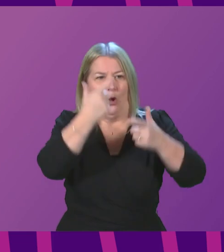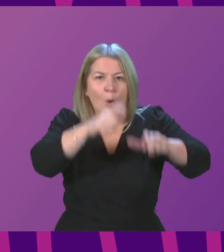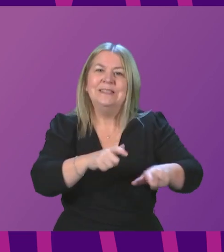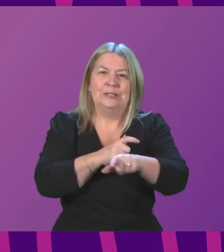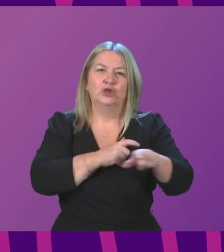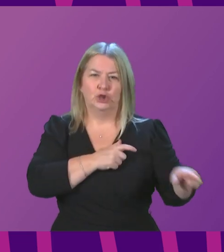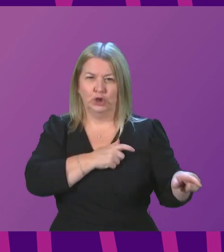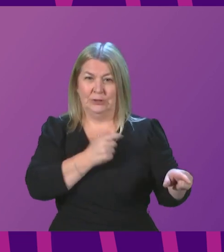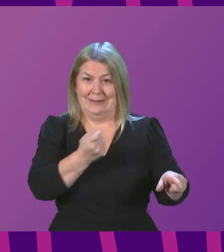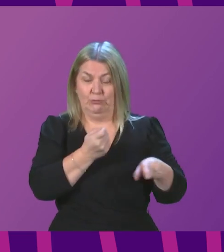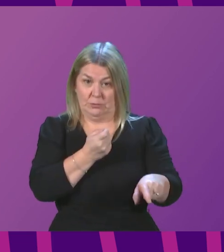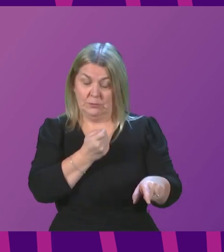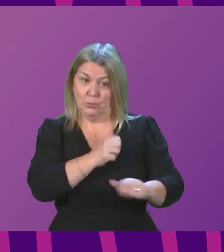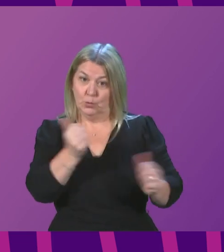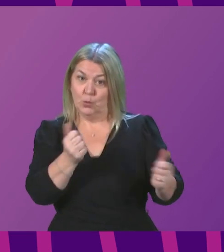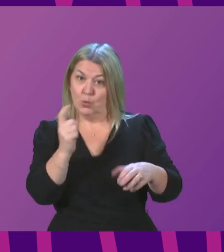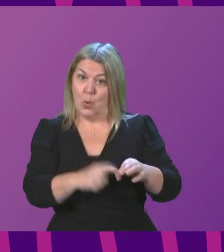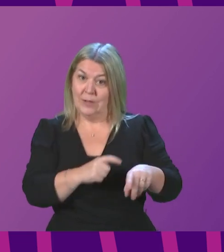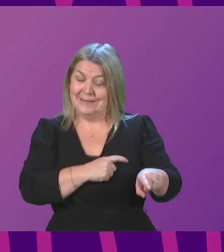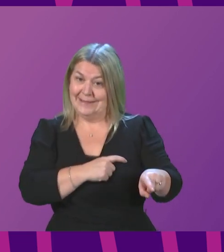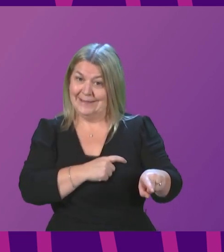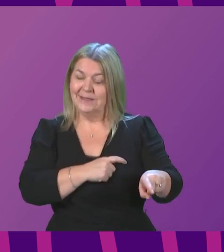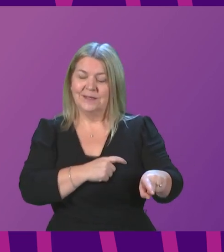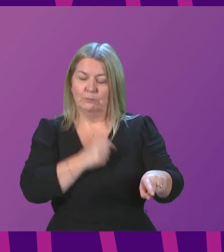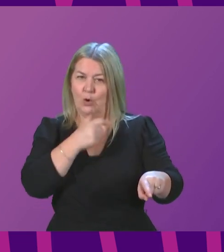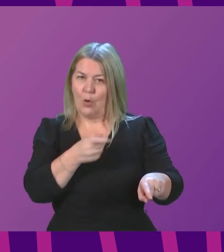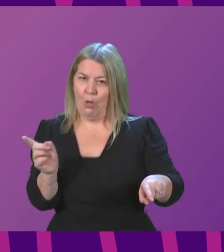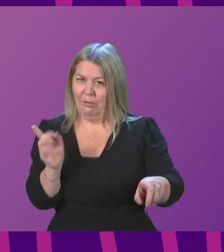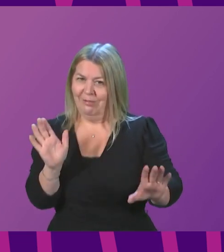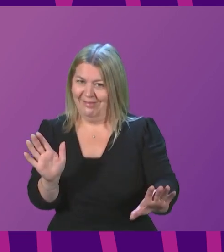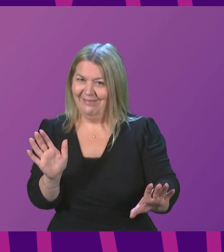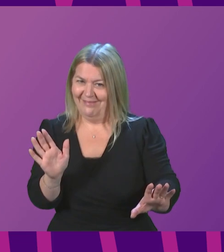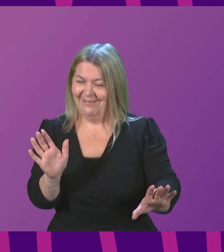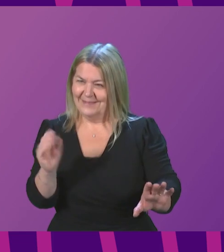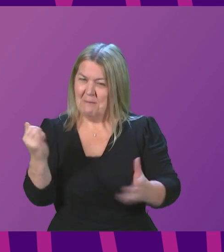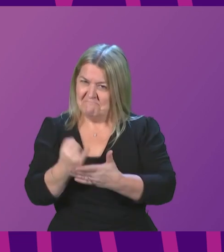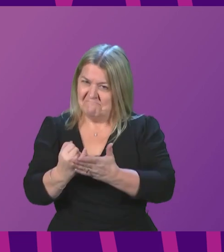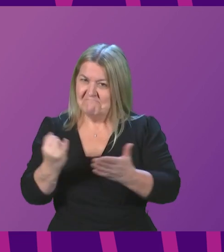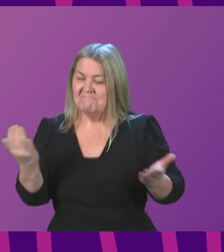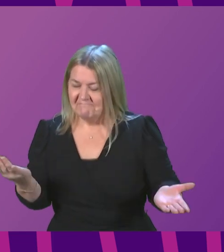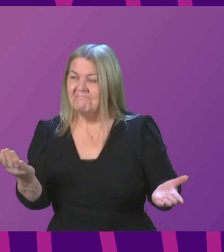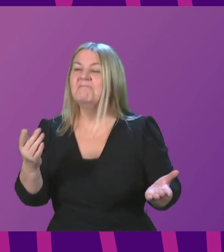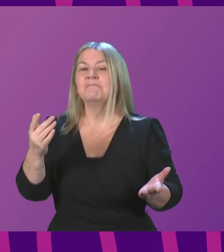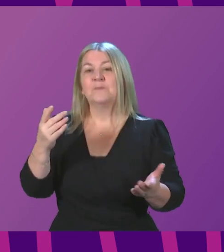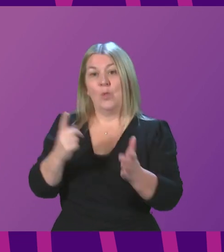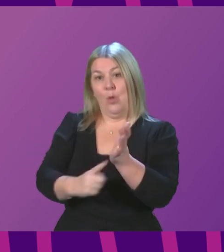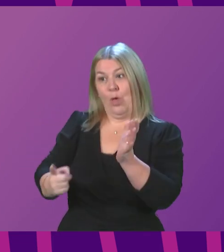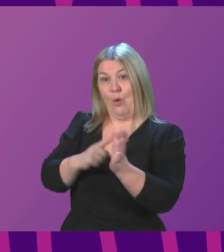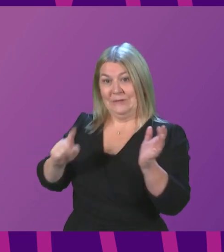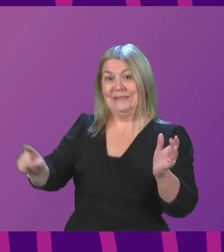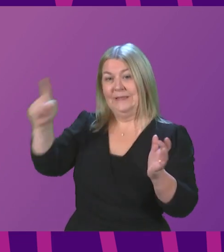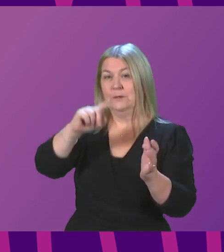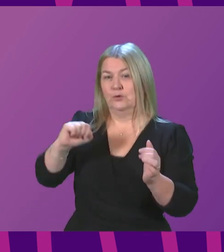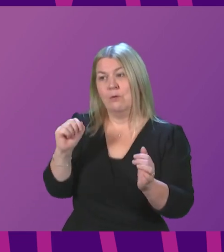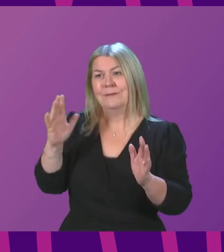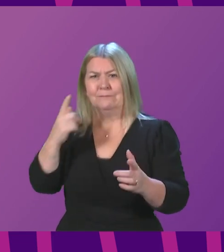temporary accommodation is good quality. That is not always the case. It can take some time for local authorities to find the right accommodation, particularly